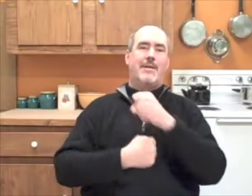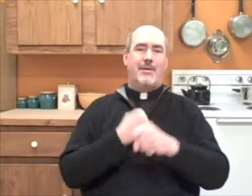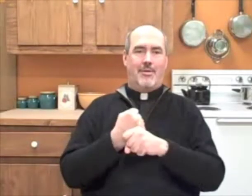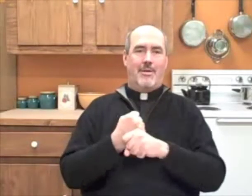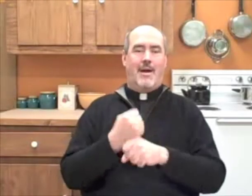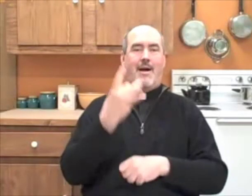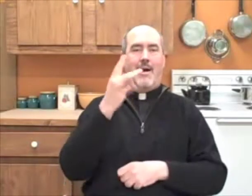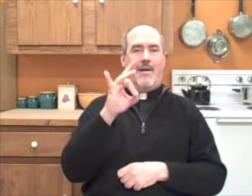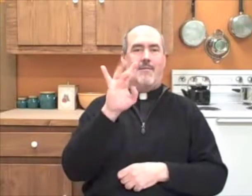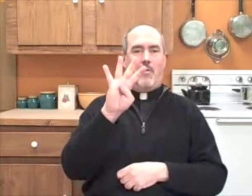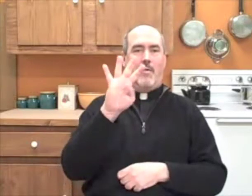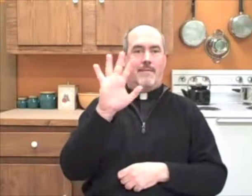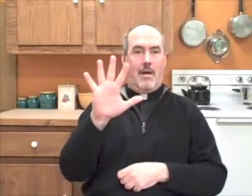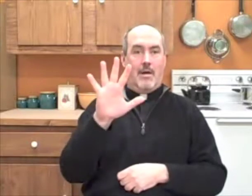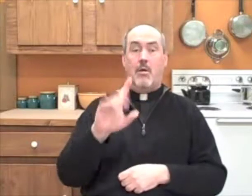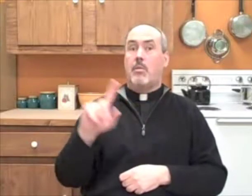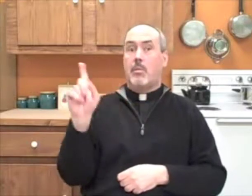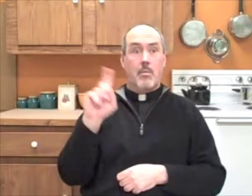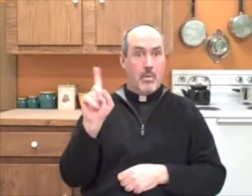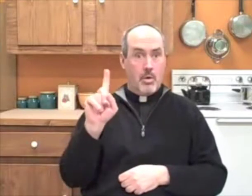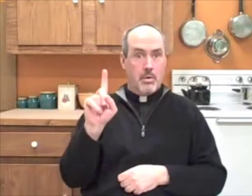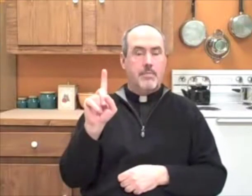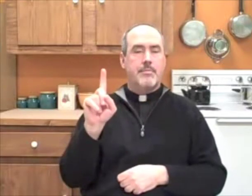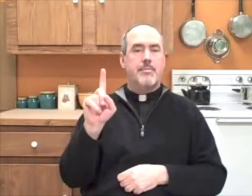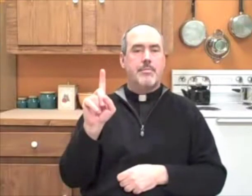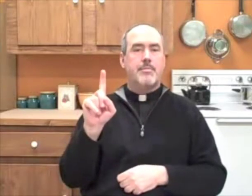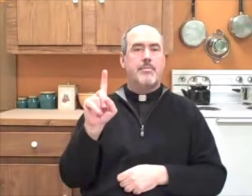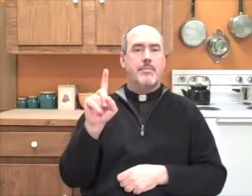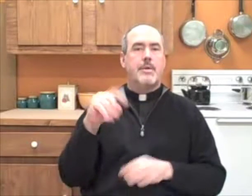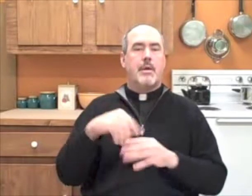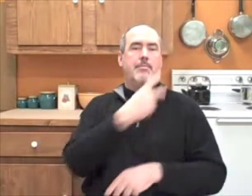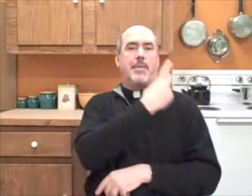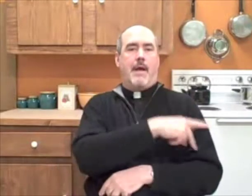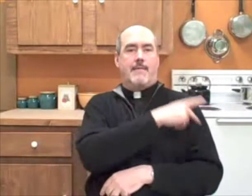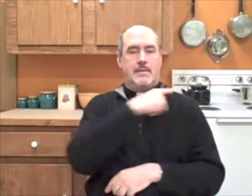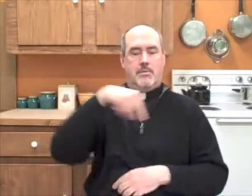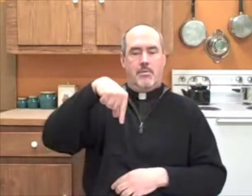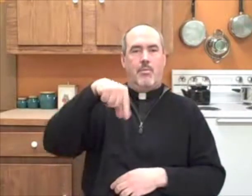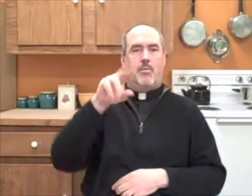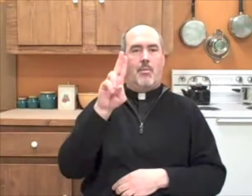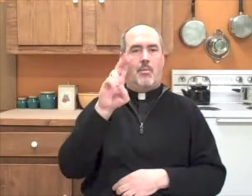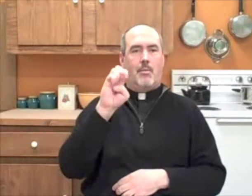André was born in 1845 in the province of Quebec.